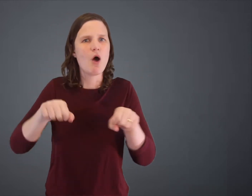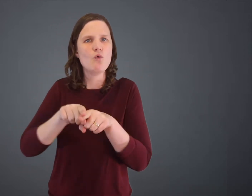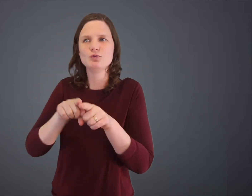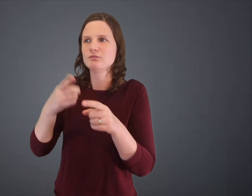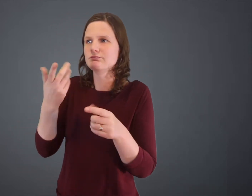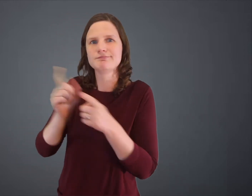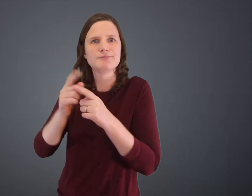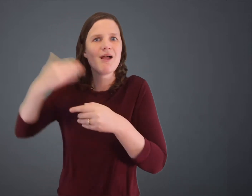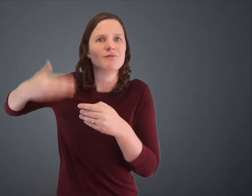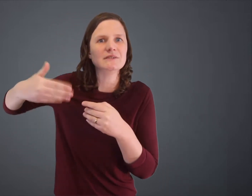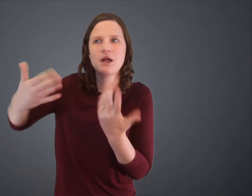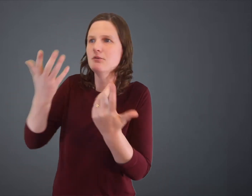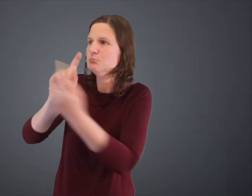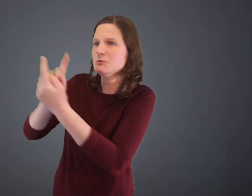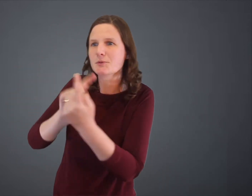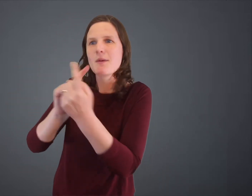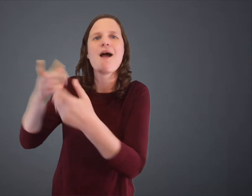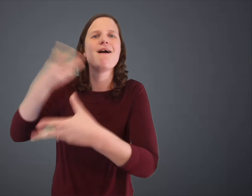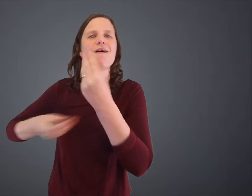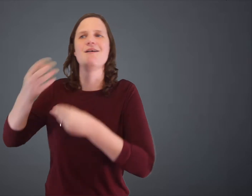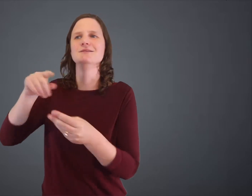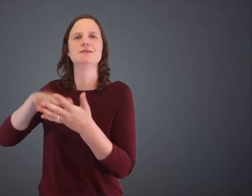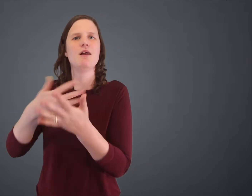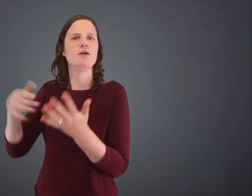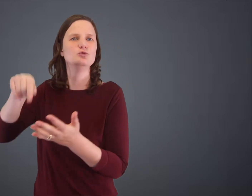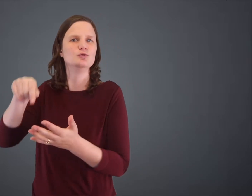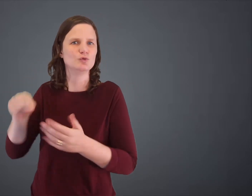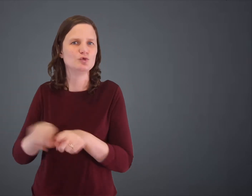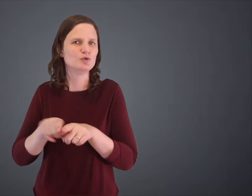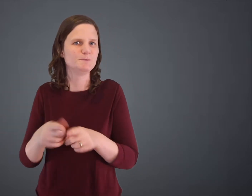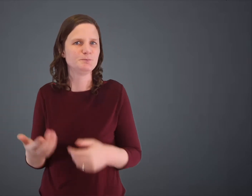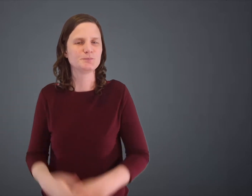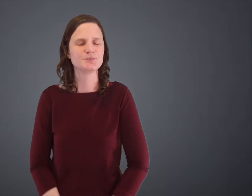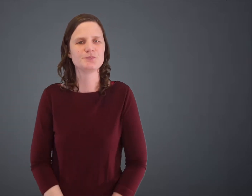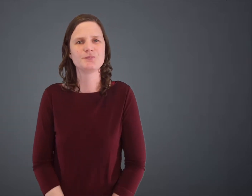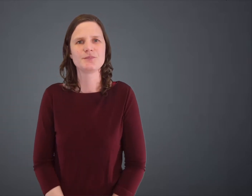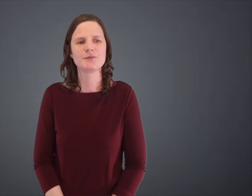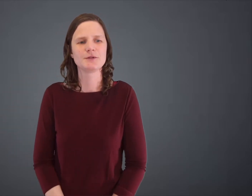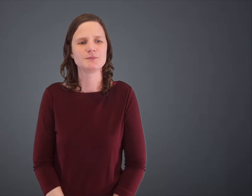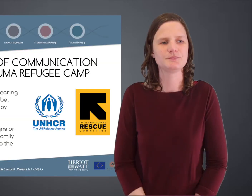acquire sign language from their school education, but also from their everyday social interactions as well.